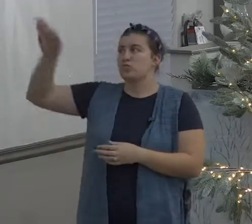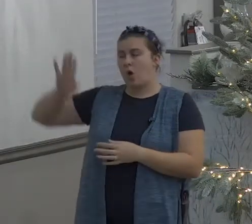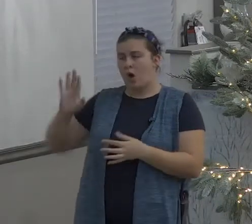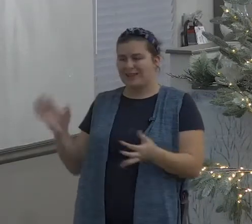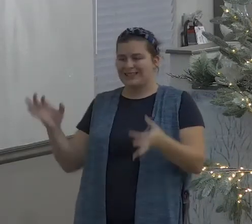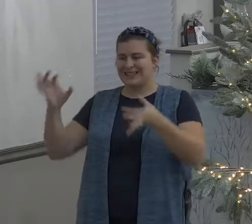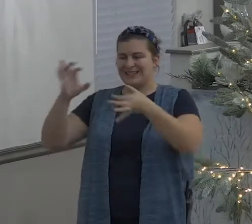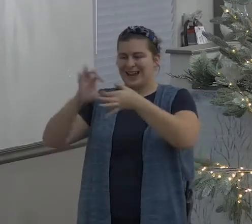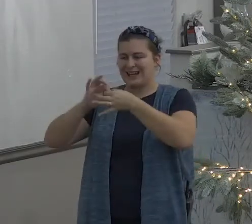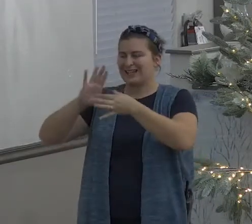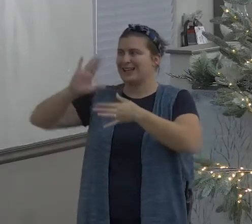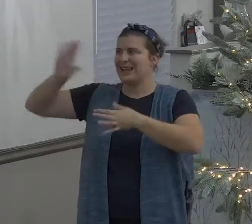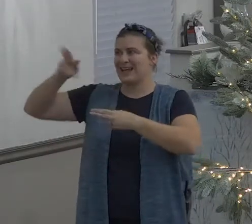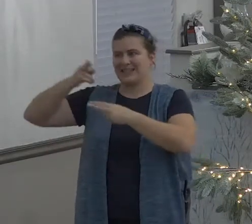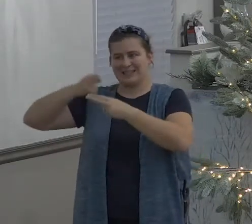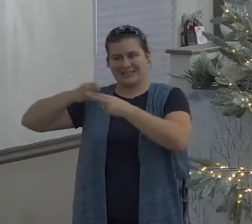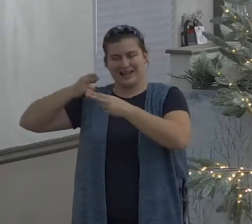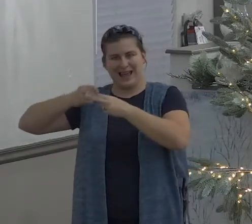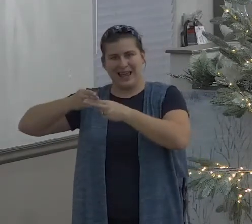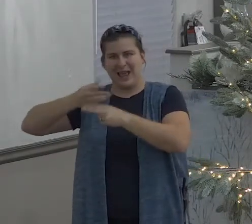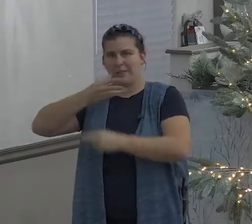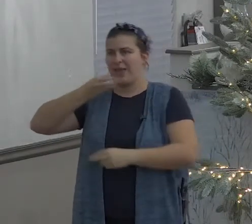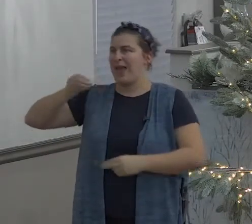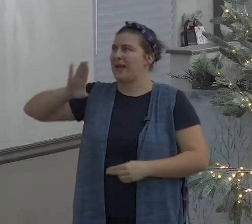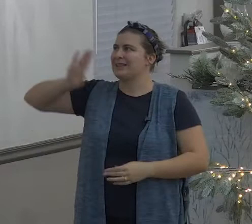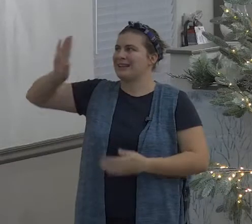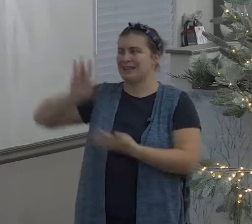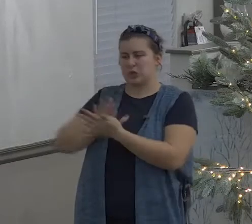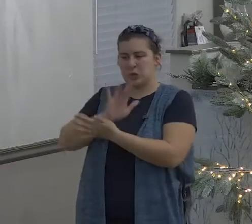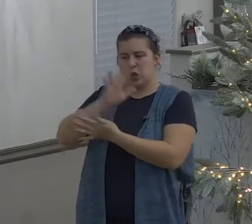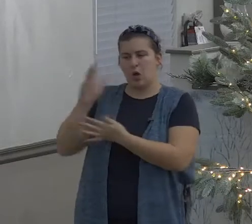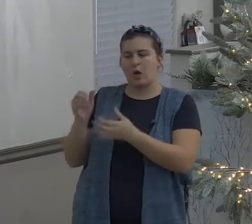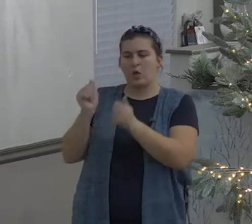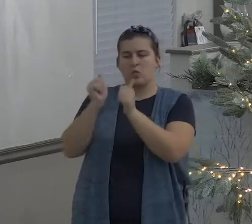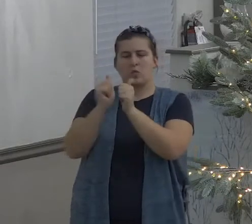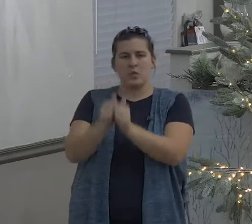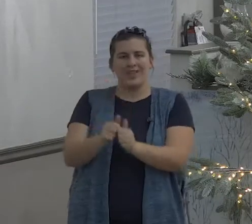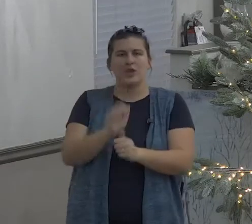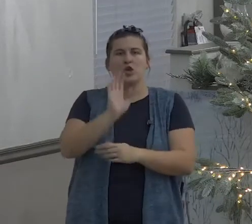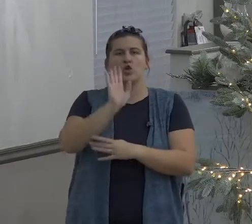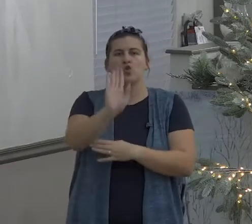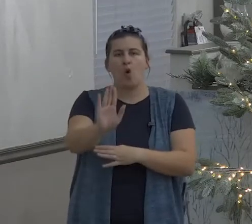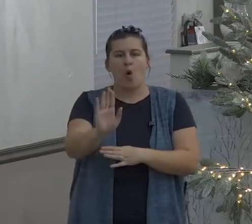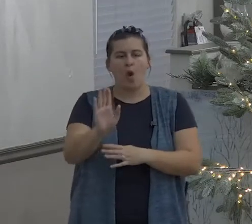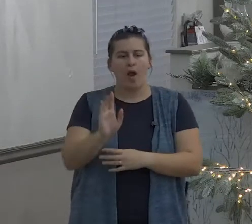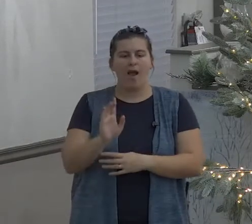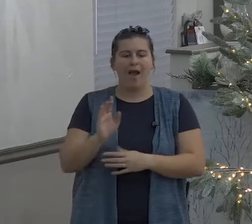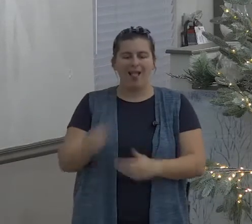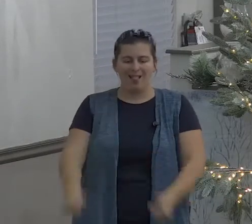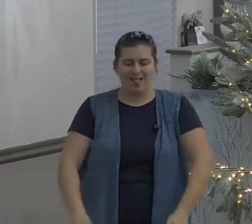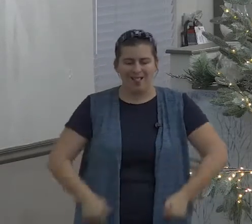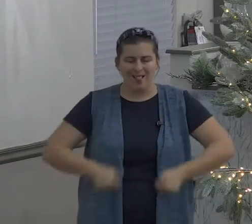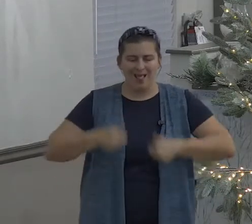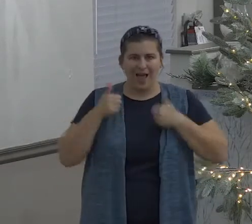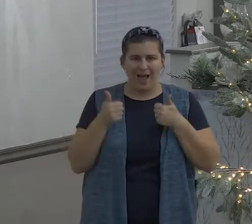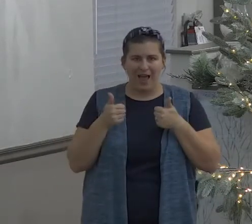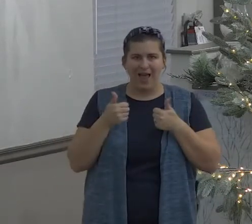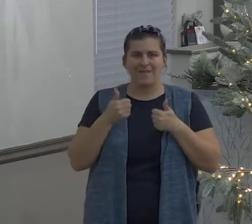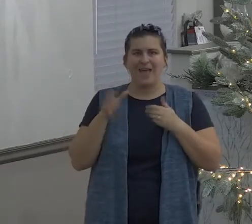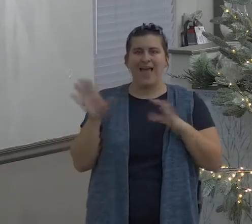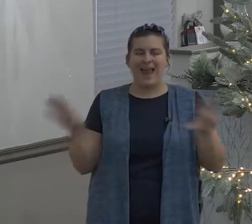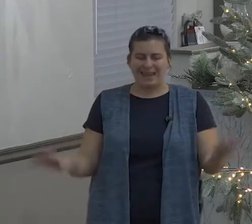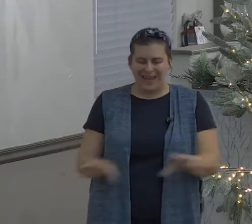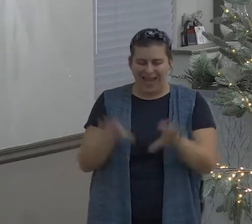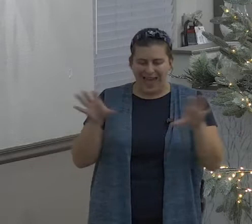in your life Christian are you listening closely God has